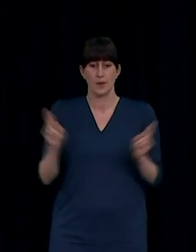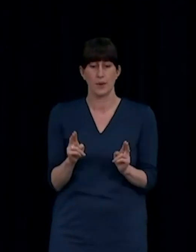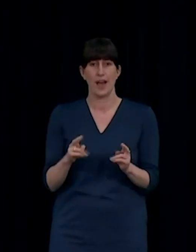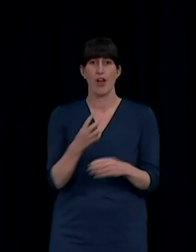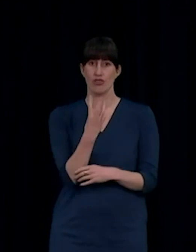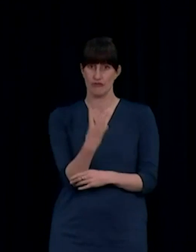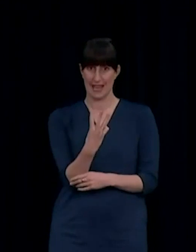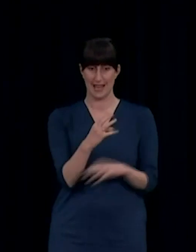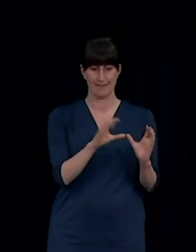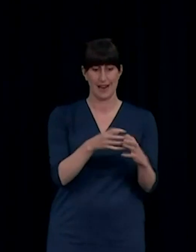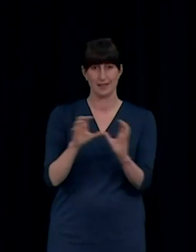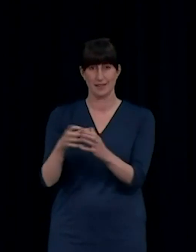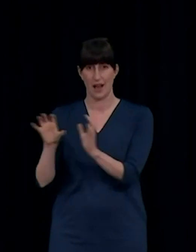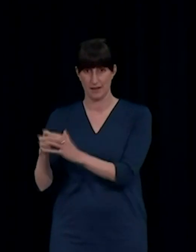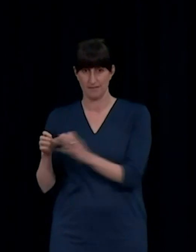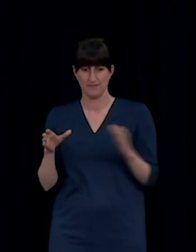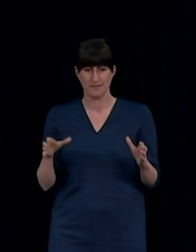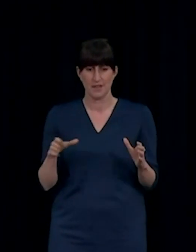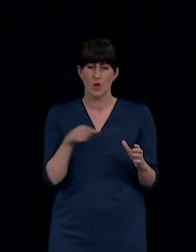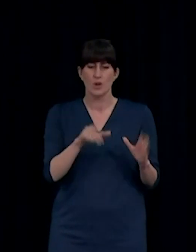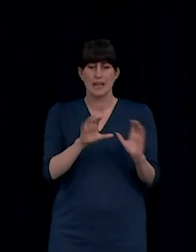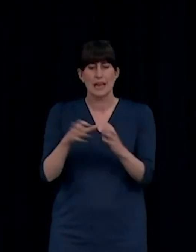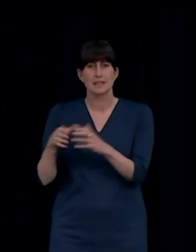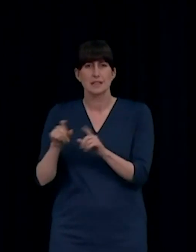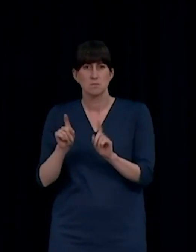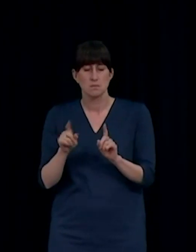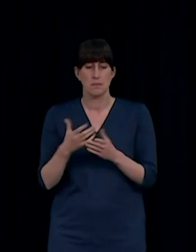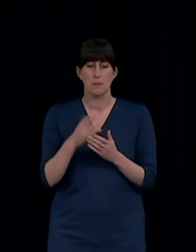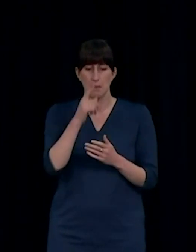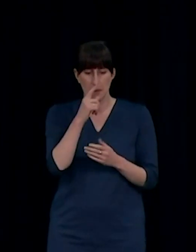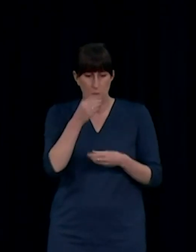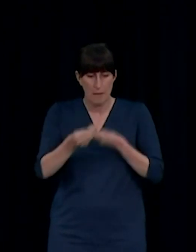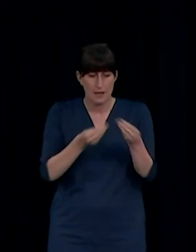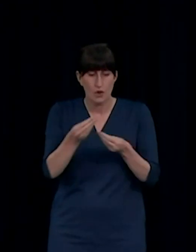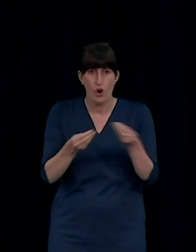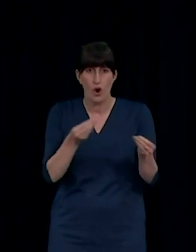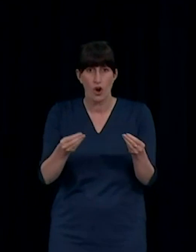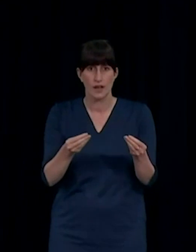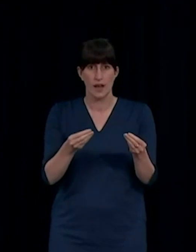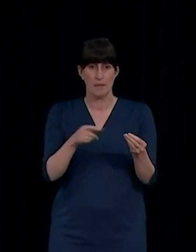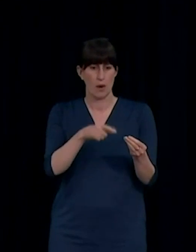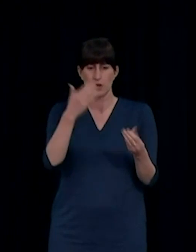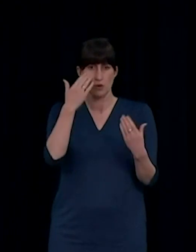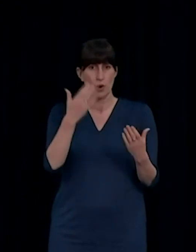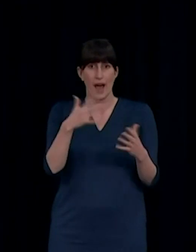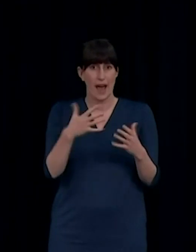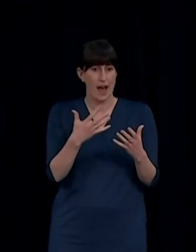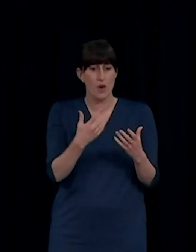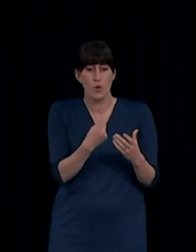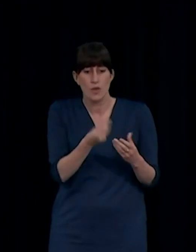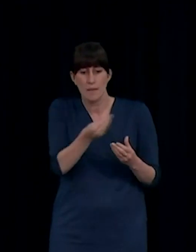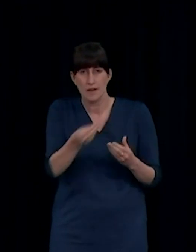seen cases emerging in unknown contacts, and public health efforts are obviously heavily focused on those active